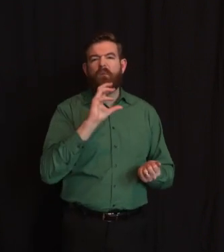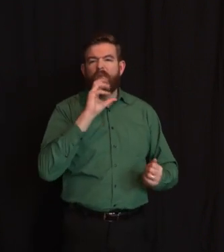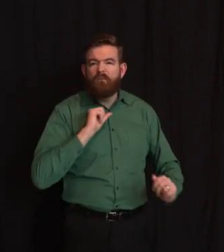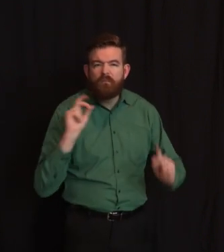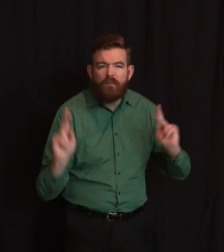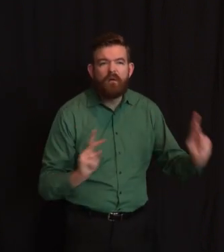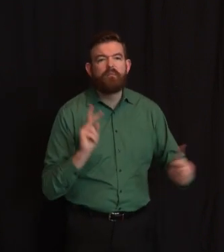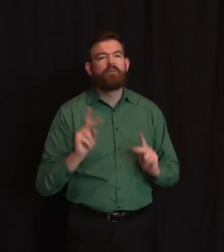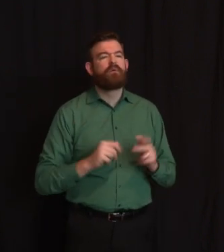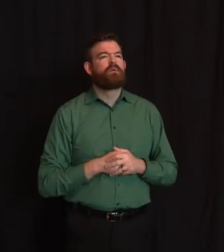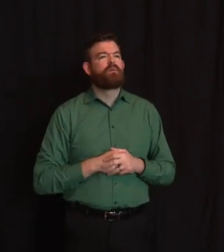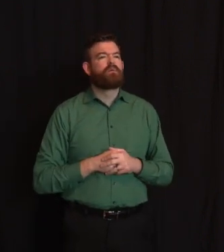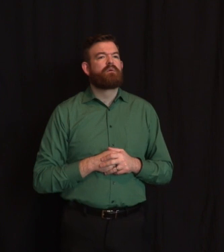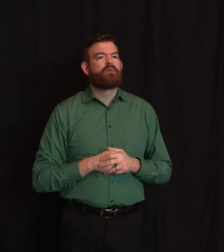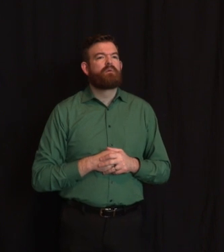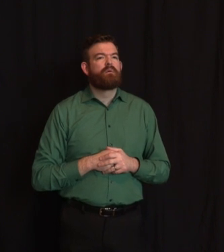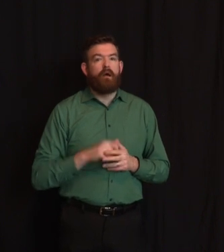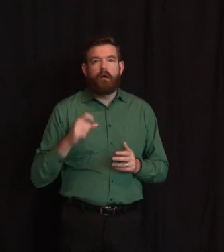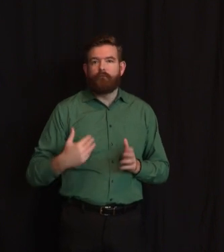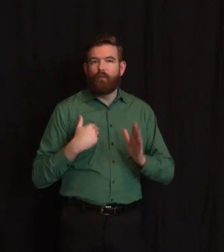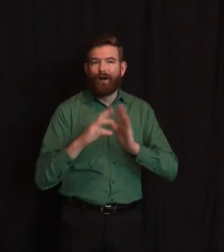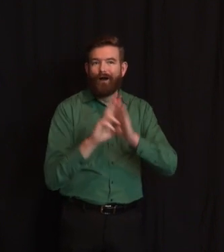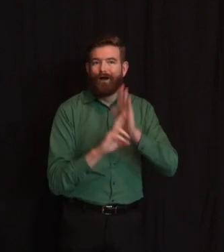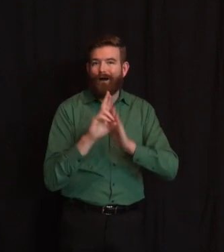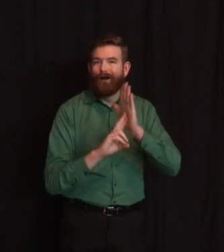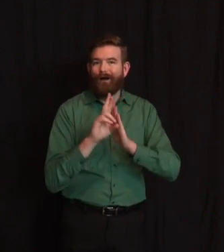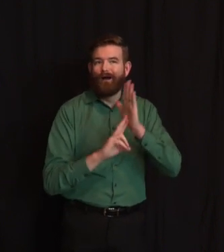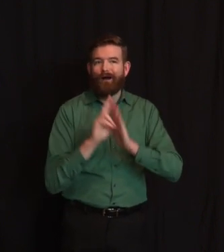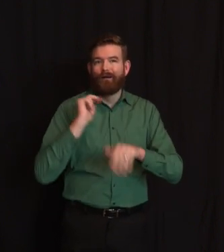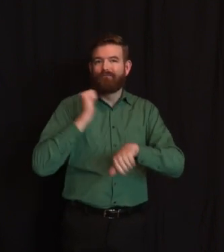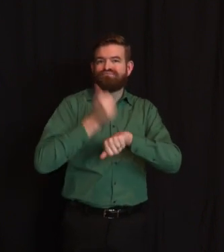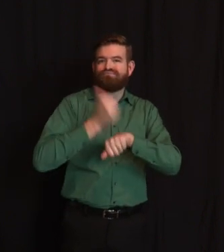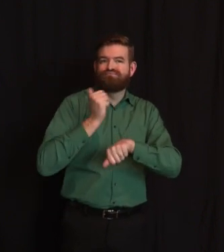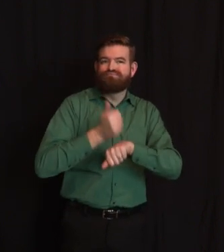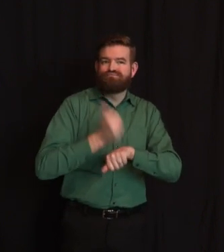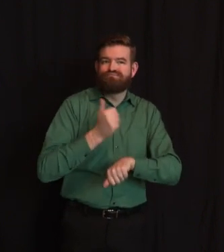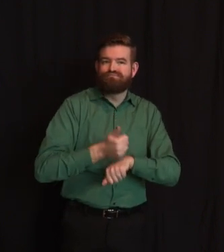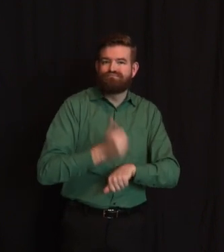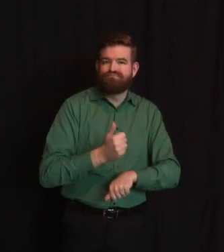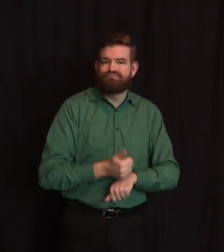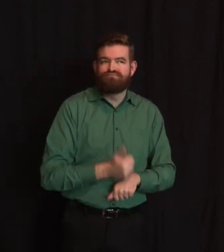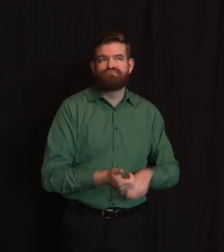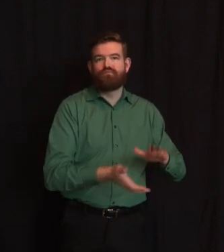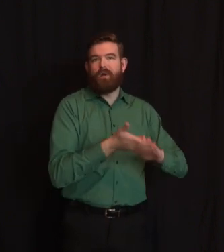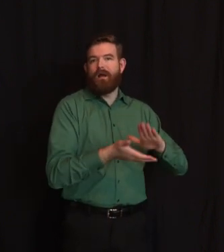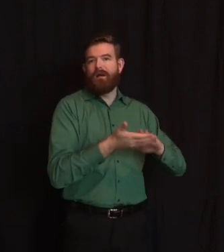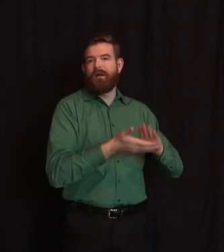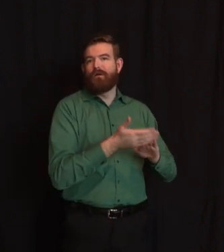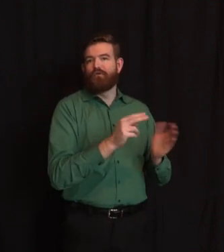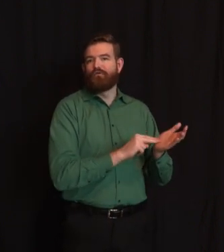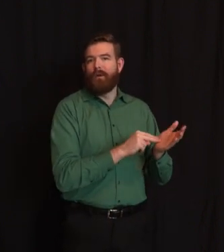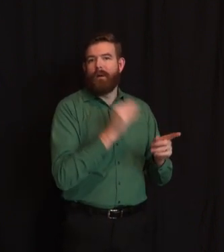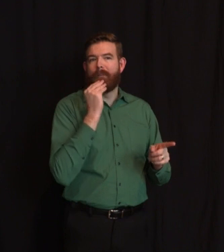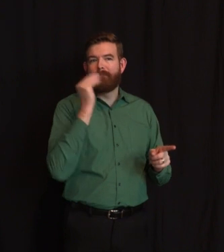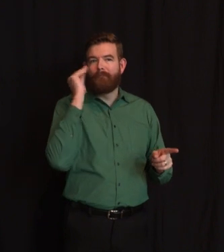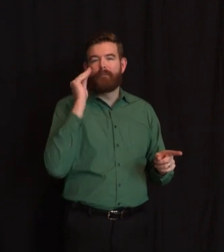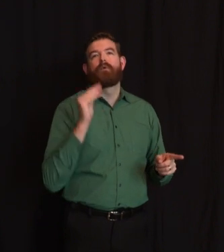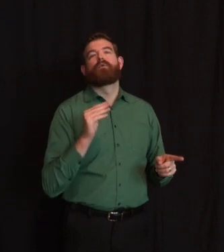had this awful WANACU tragedy in October of 2018, and we put in place the requirement, and Judy has done it